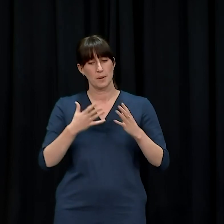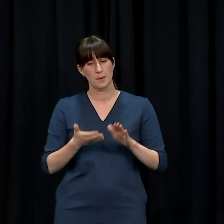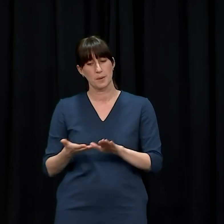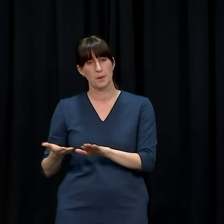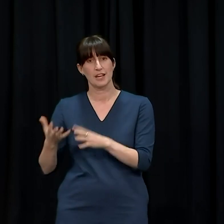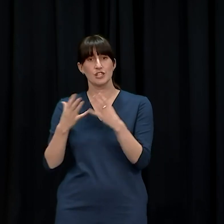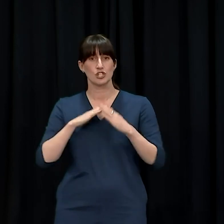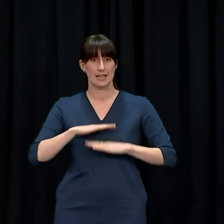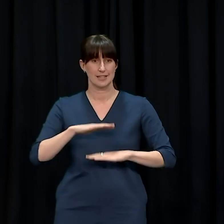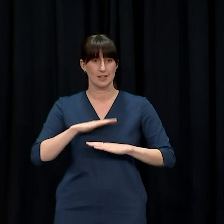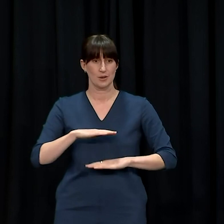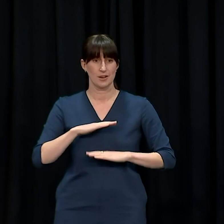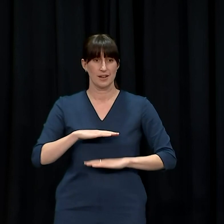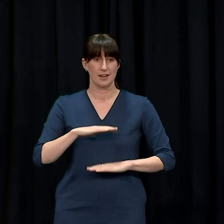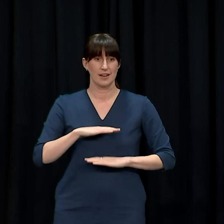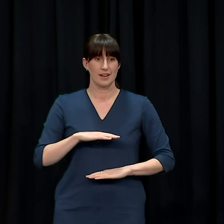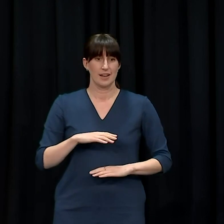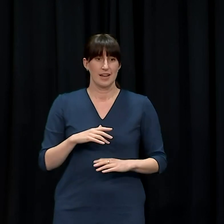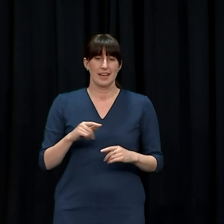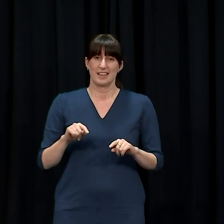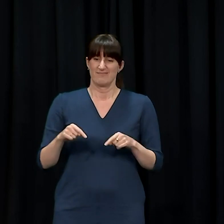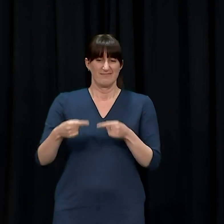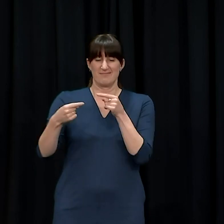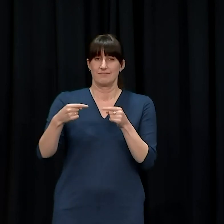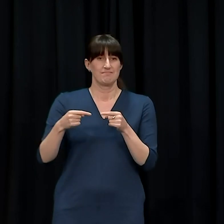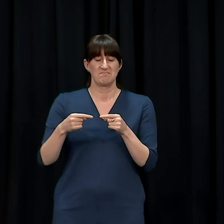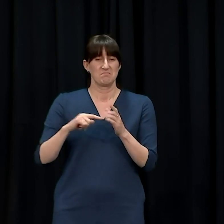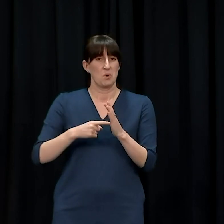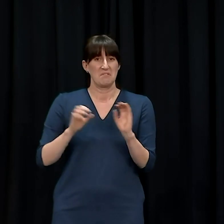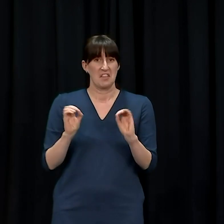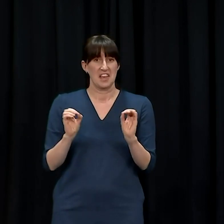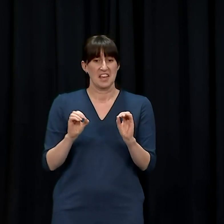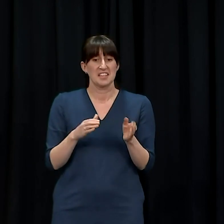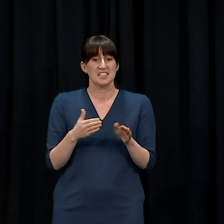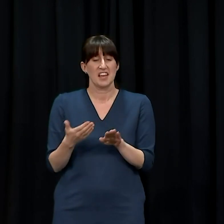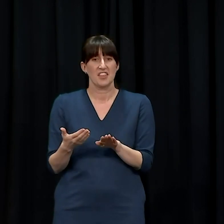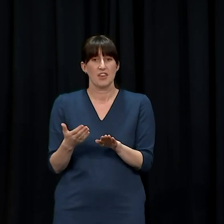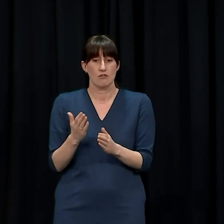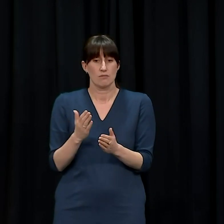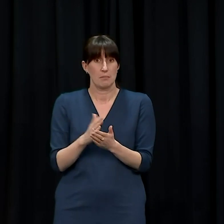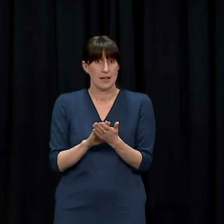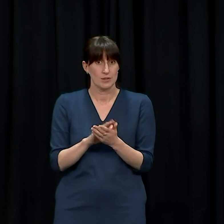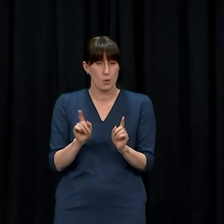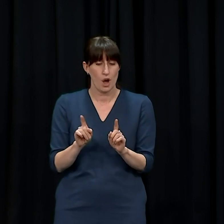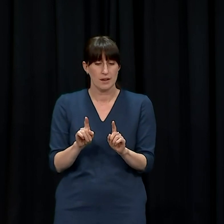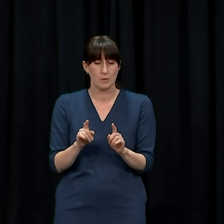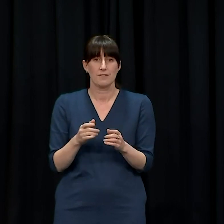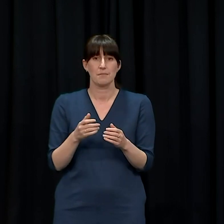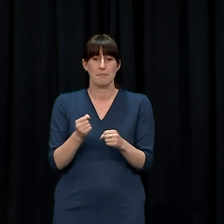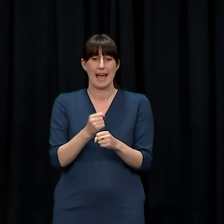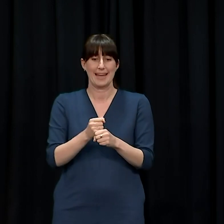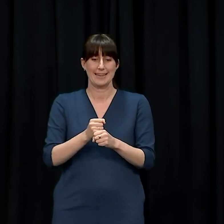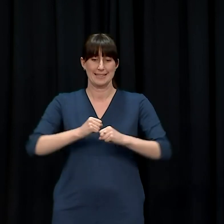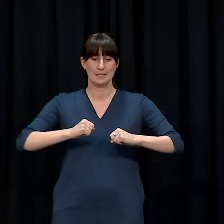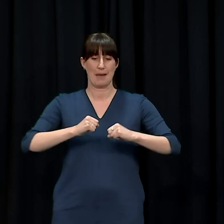the light is a pointless exercise. Death is no more than the space we make for others to live. And Michael